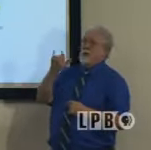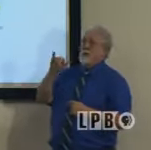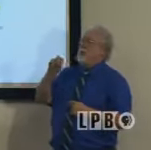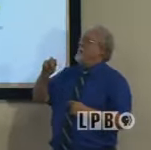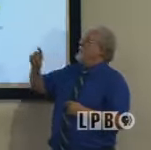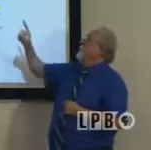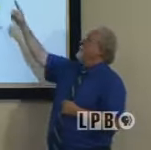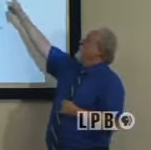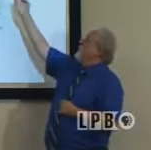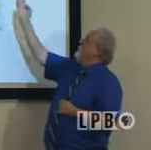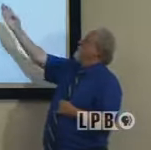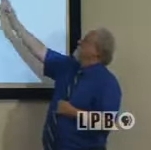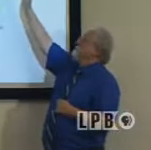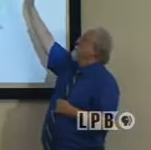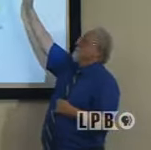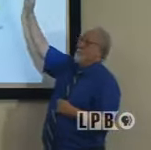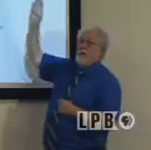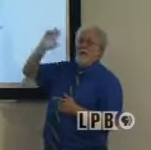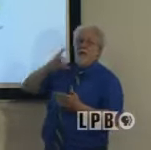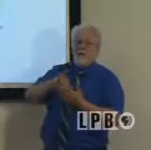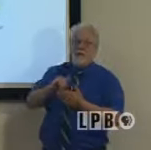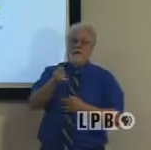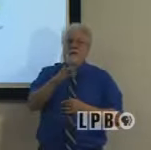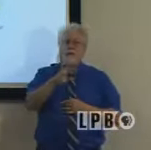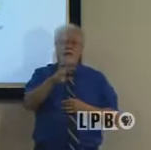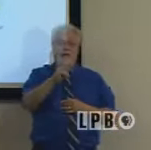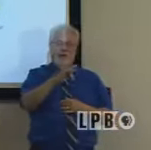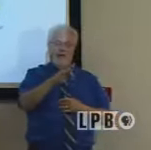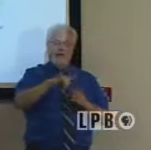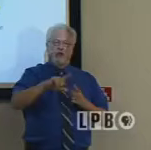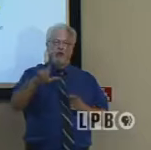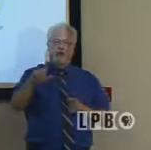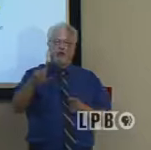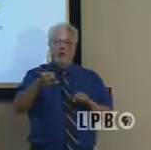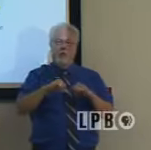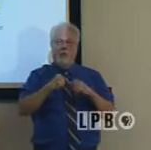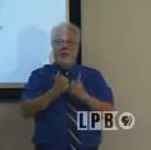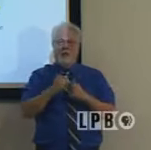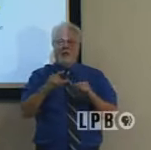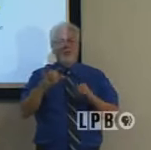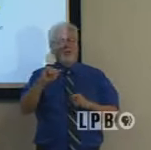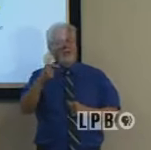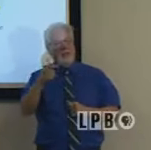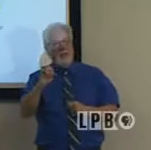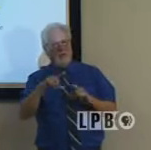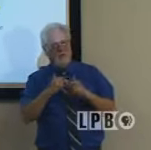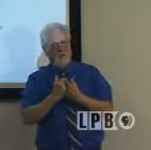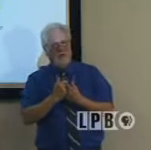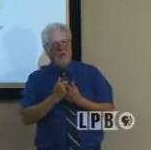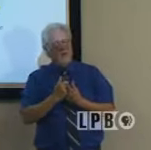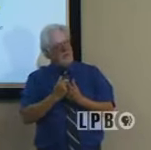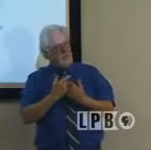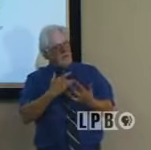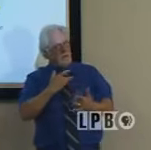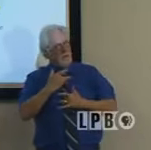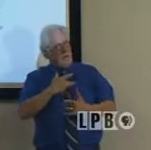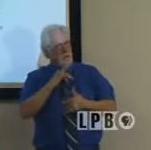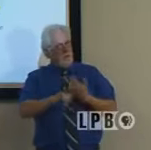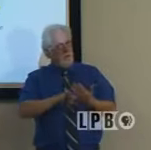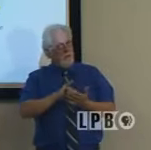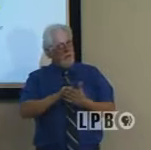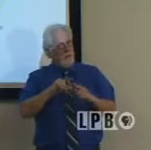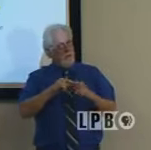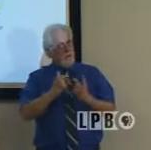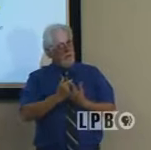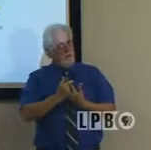that is taking a sharp uptick is your 18 to 21-year-old age group. So this is an age group that we have a lot of concerns about. This is the group